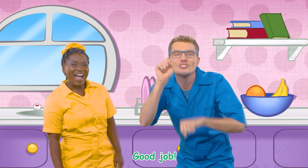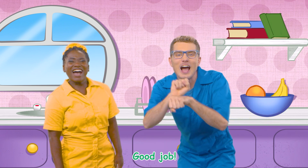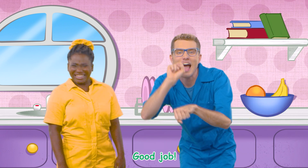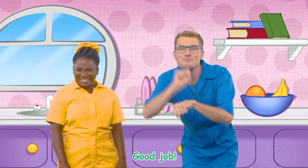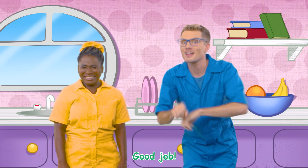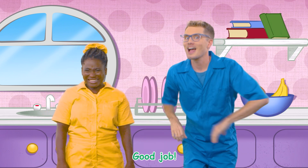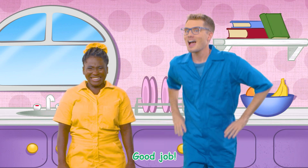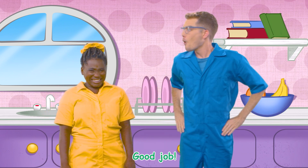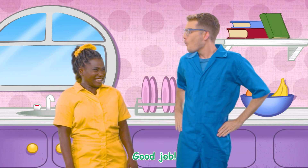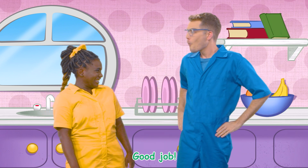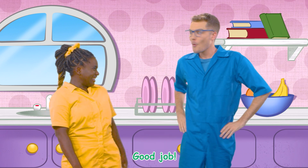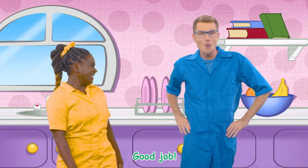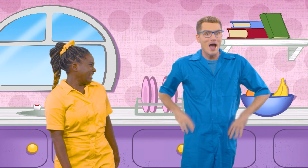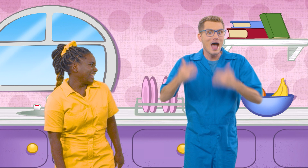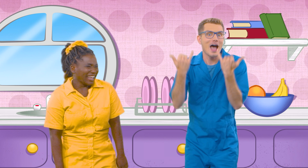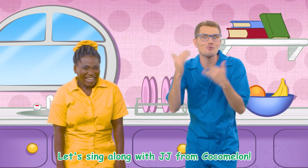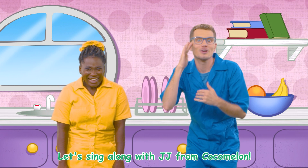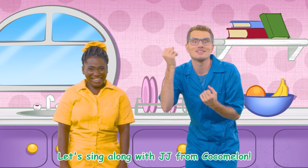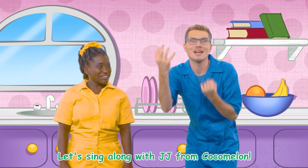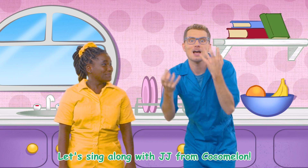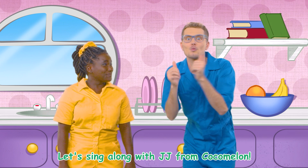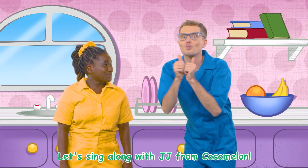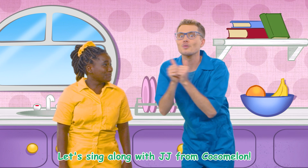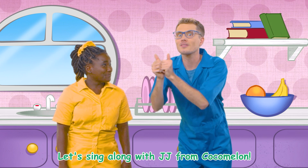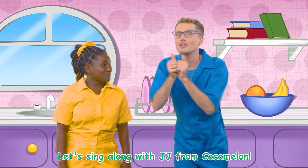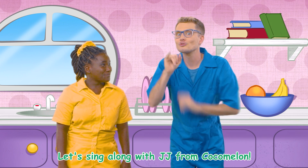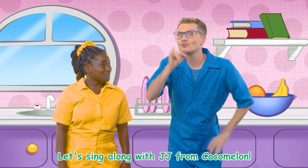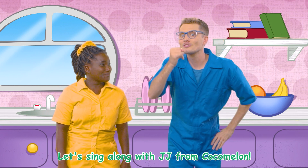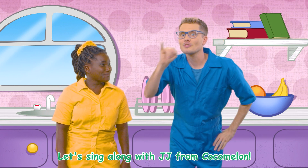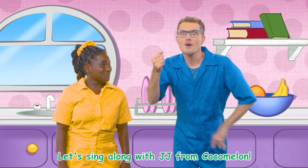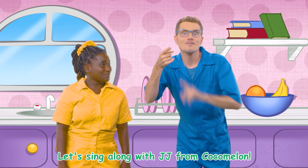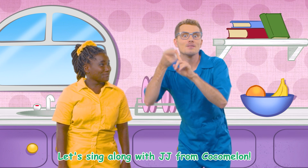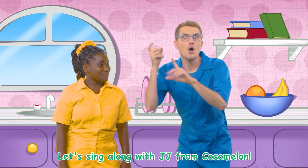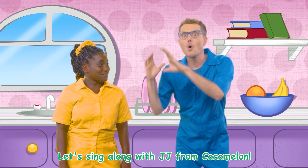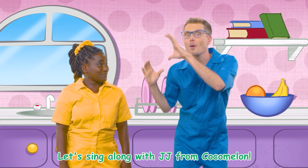job Let's sing along with JJ from Cocomelon